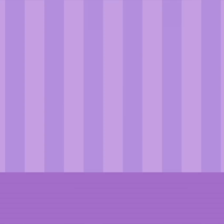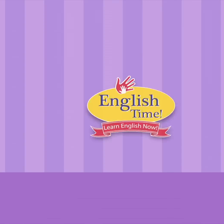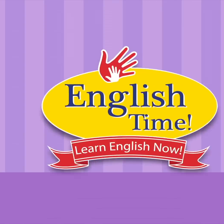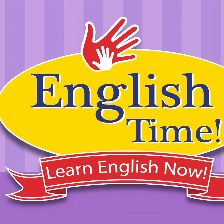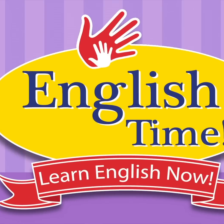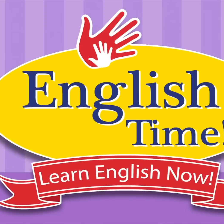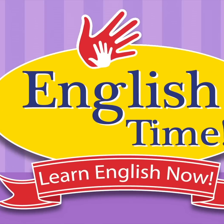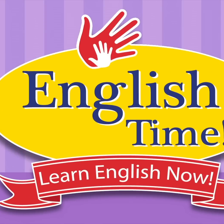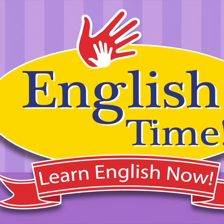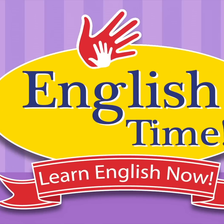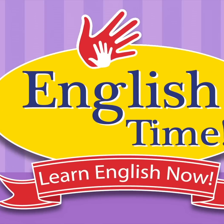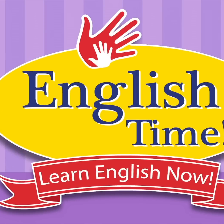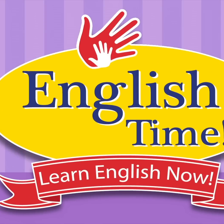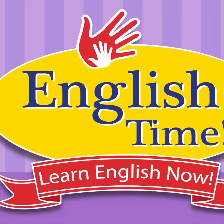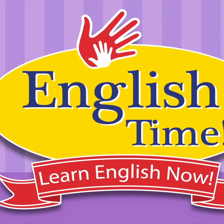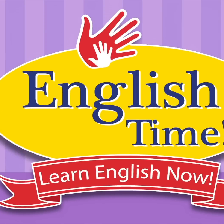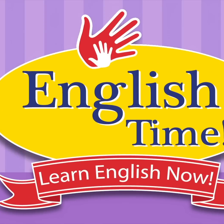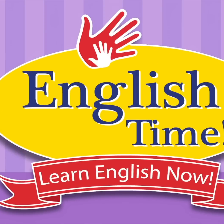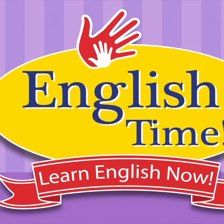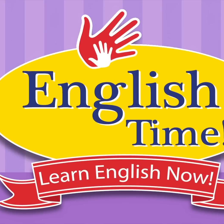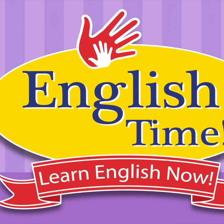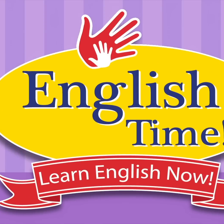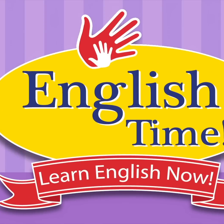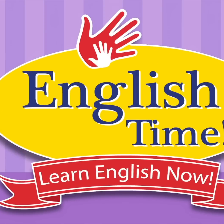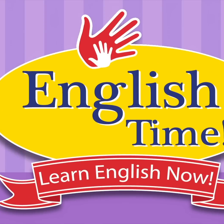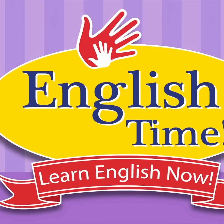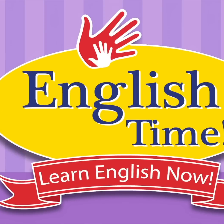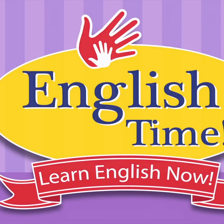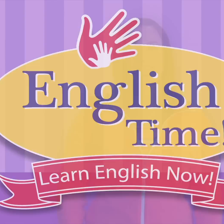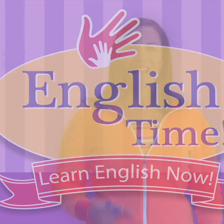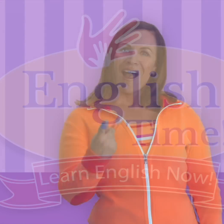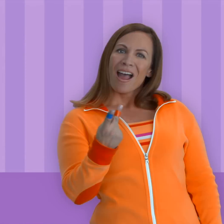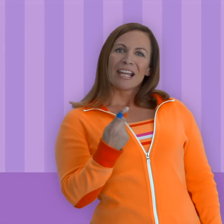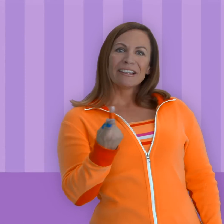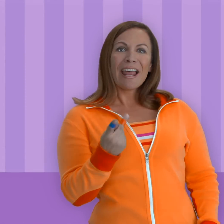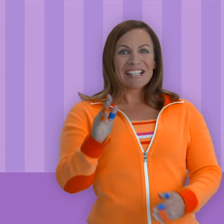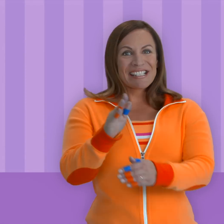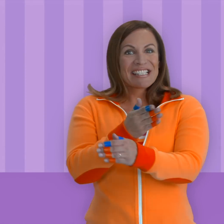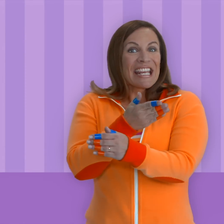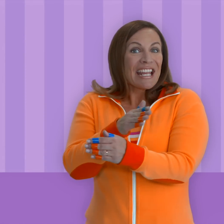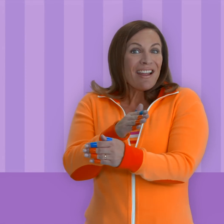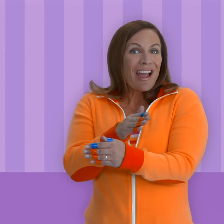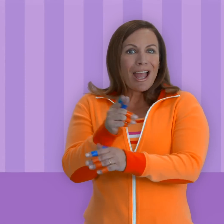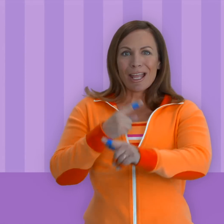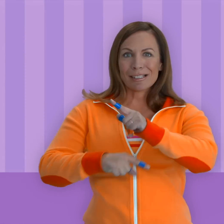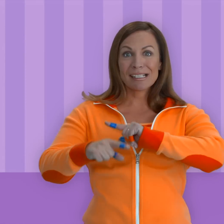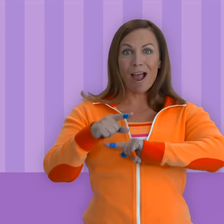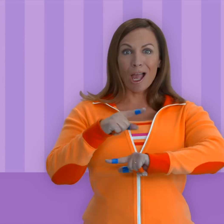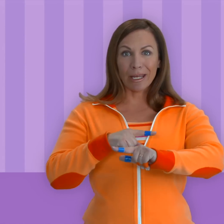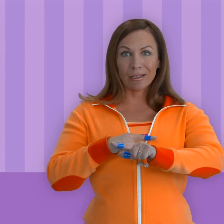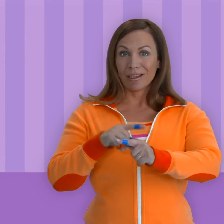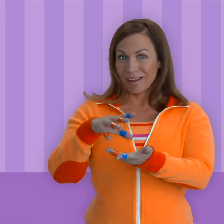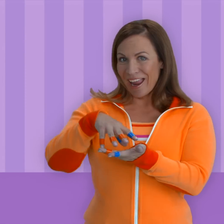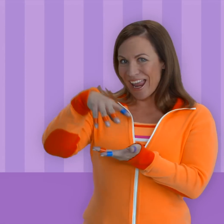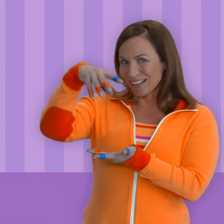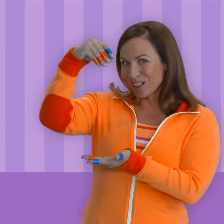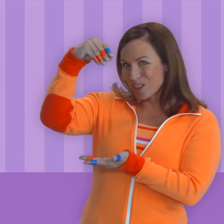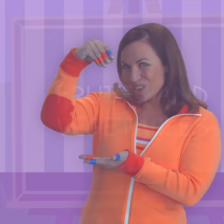It's English time! Learn English now. Let's sing and sign and learn.